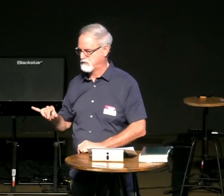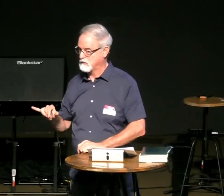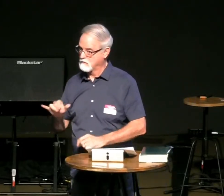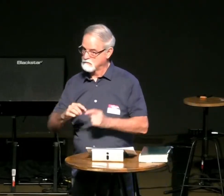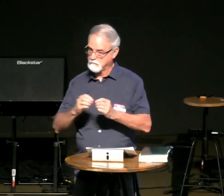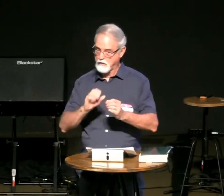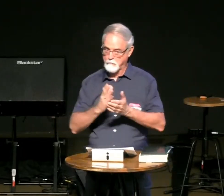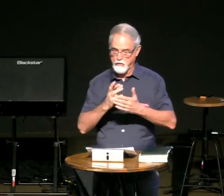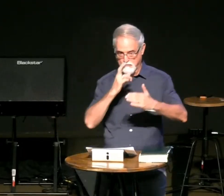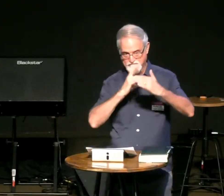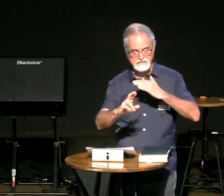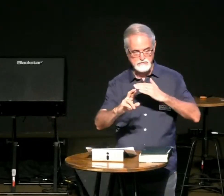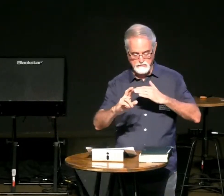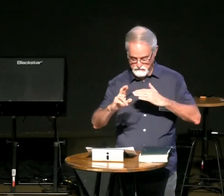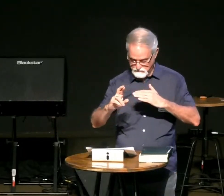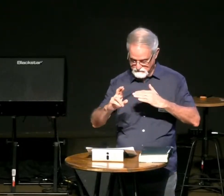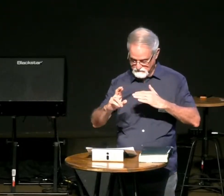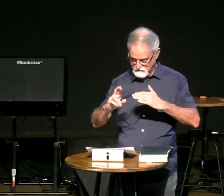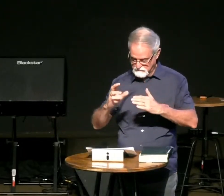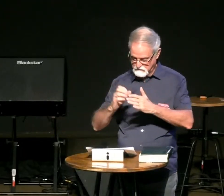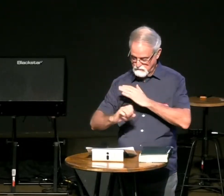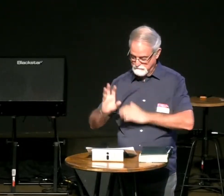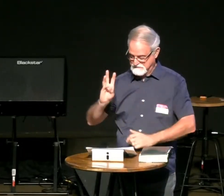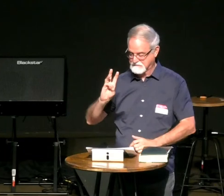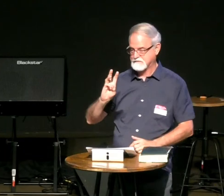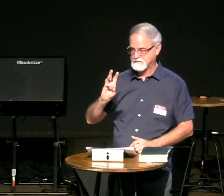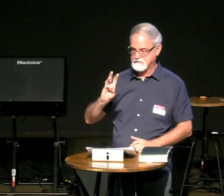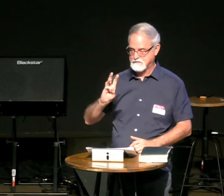us we are all one body under christ